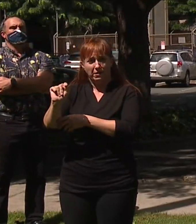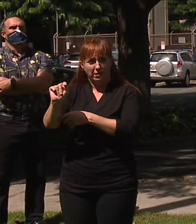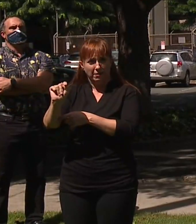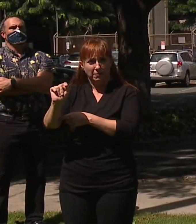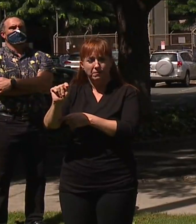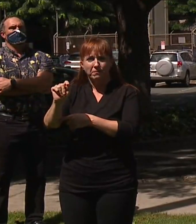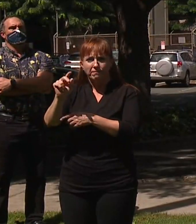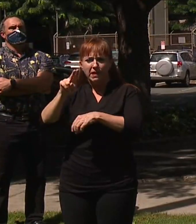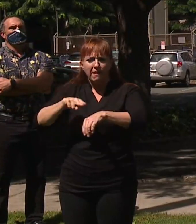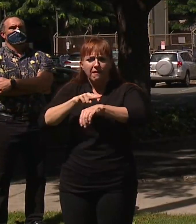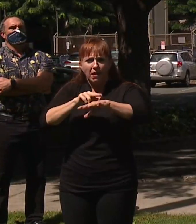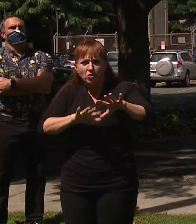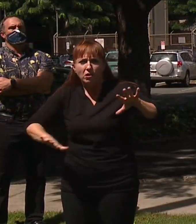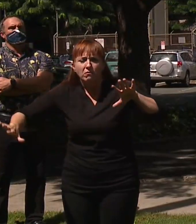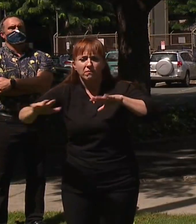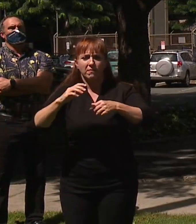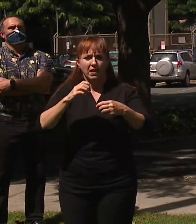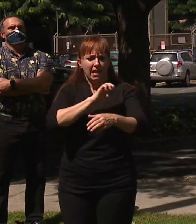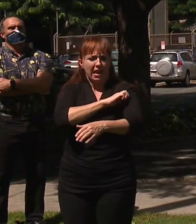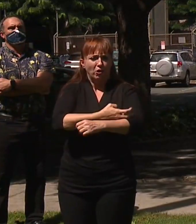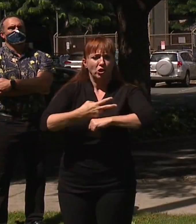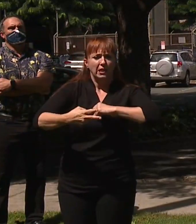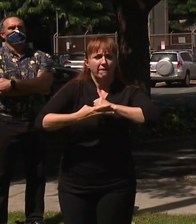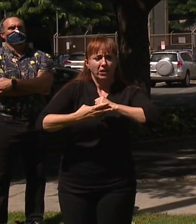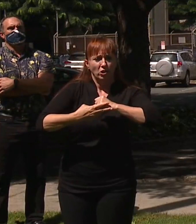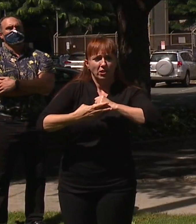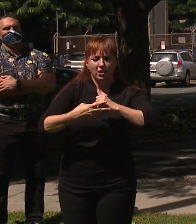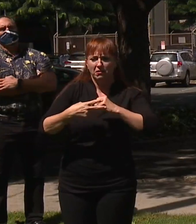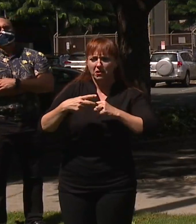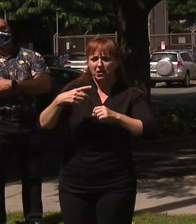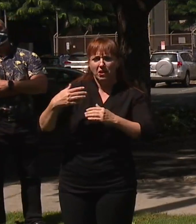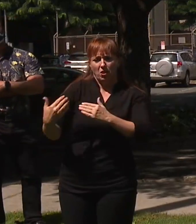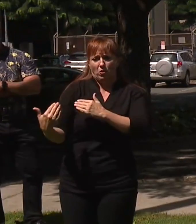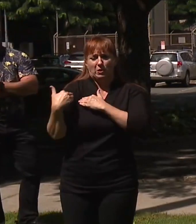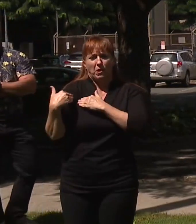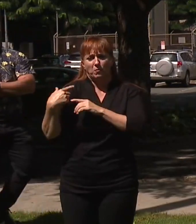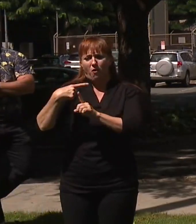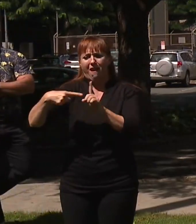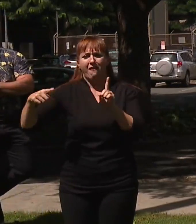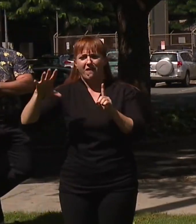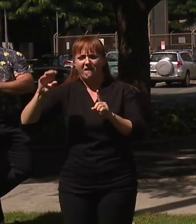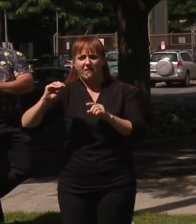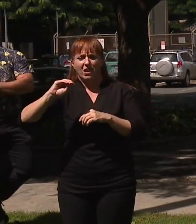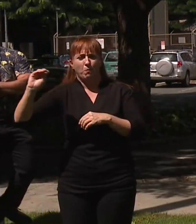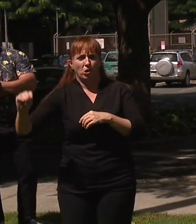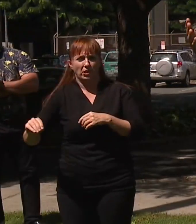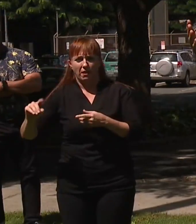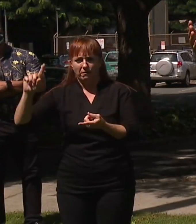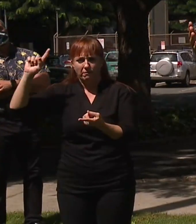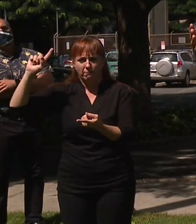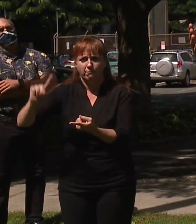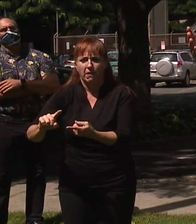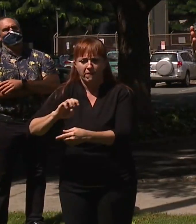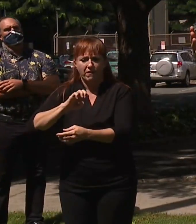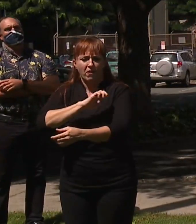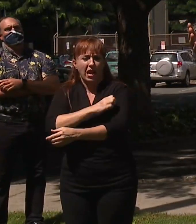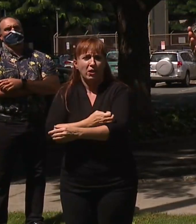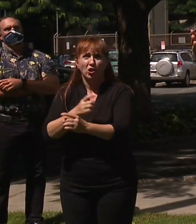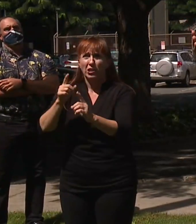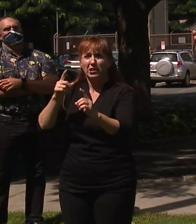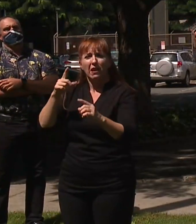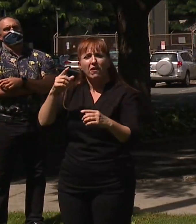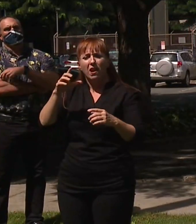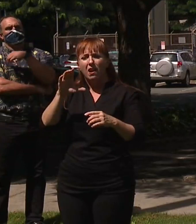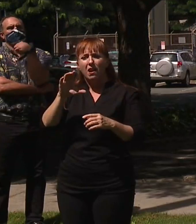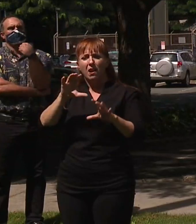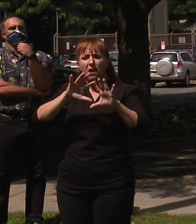efficiency can be responsible for 50% of the needed energy reduction to get to our climate change goals under the